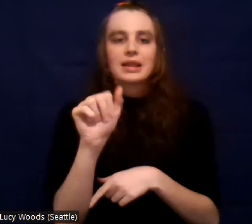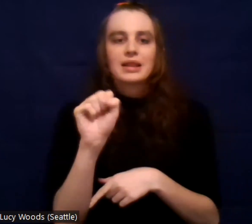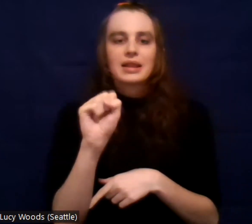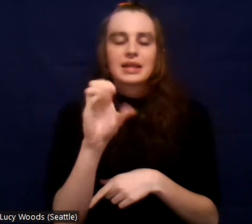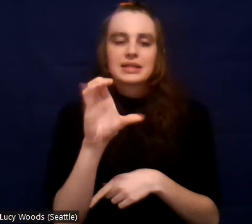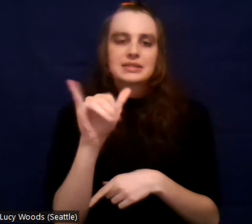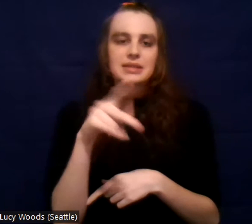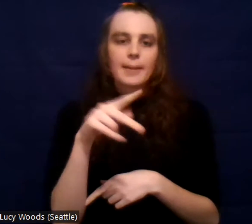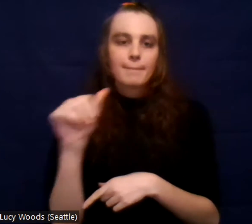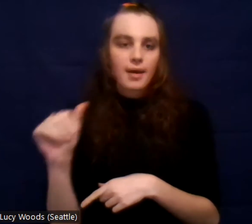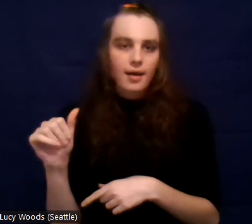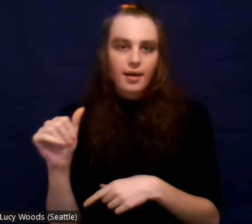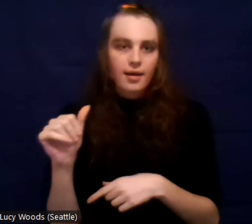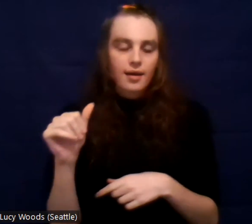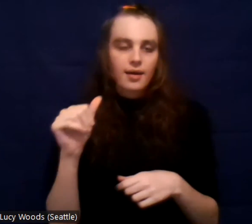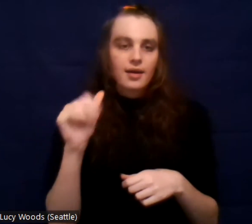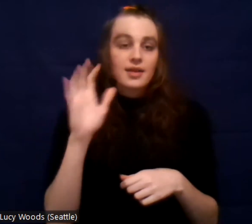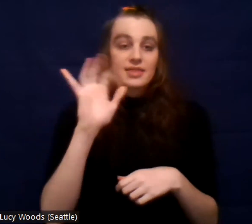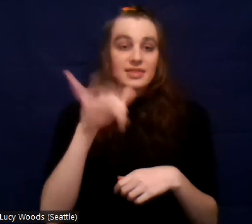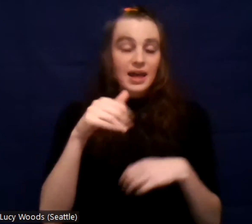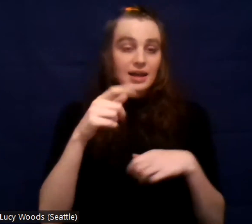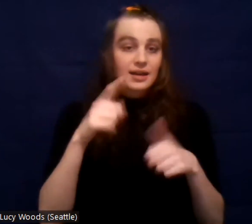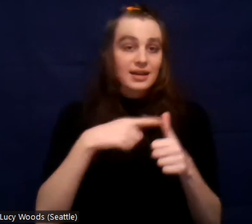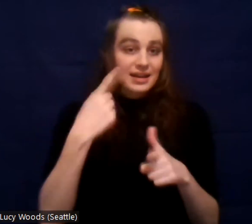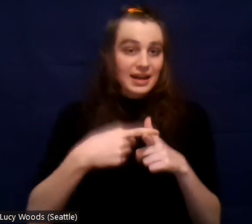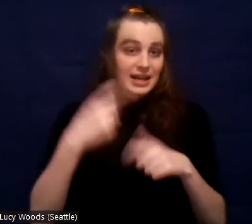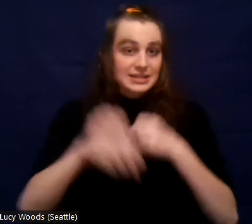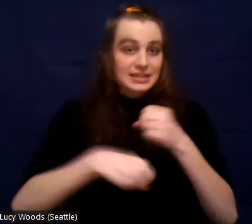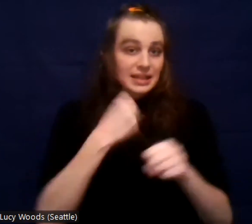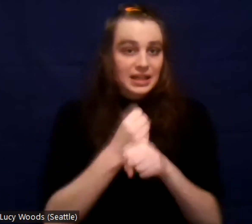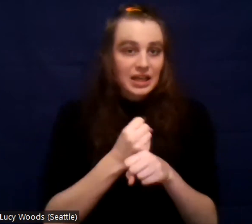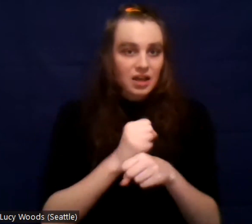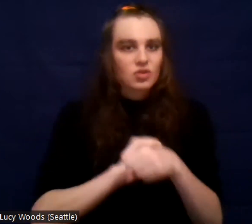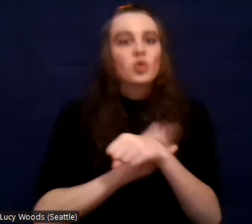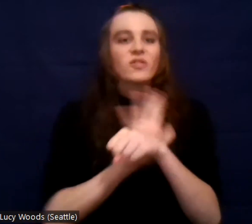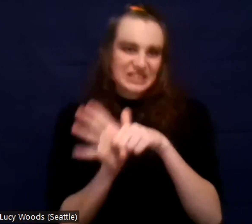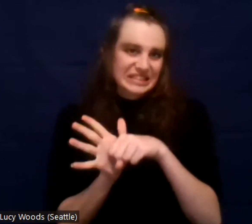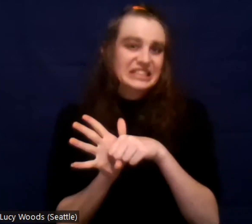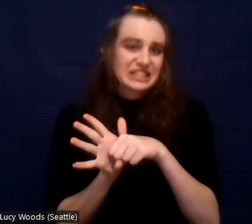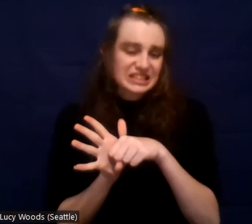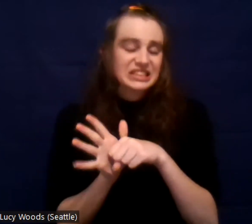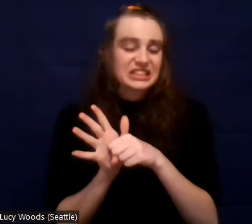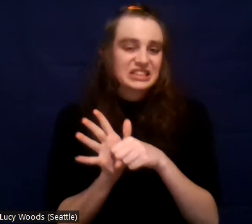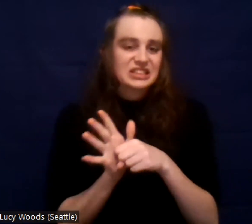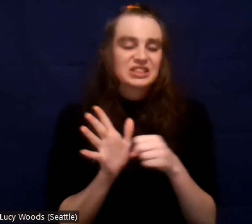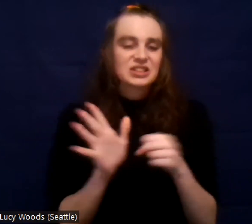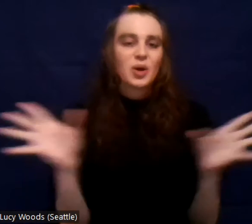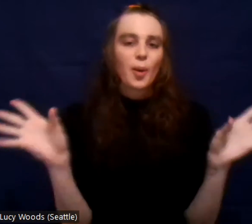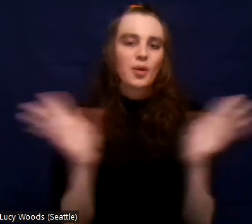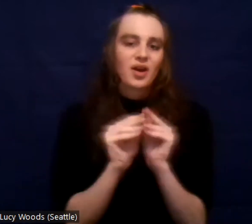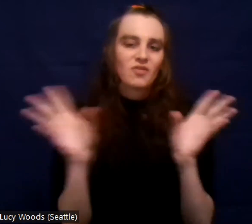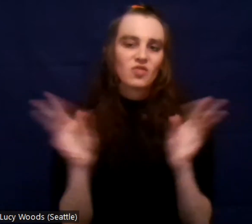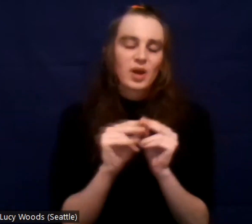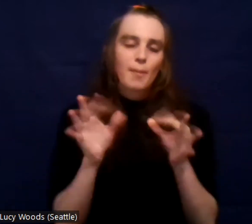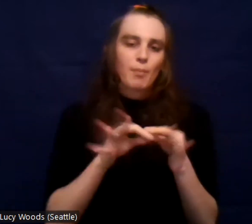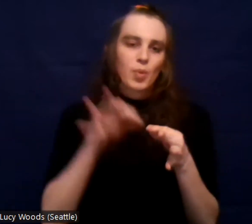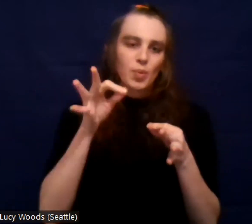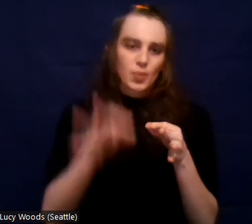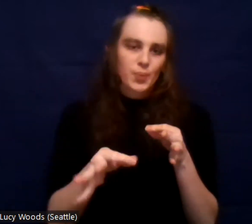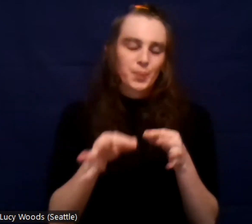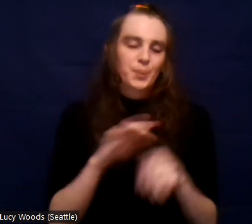next year COVID came around. So that got pushed back. And then I